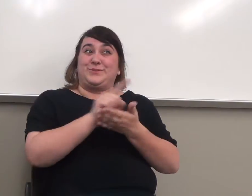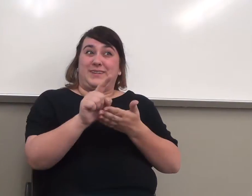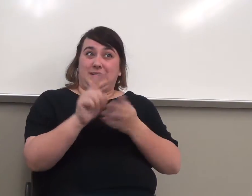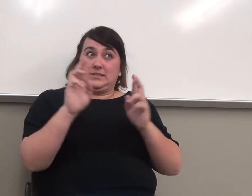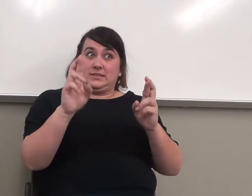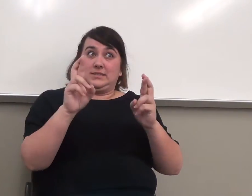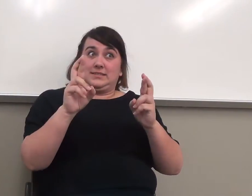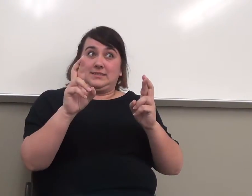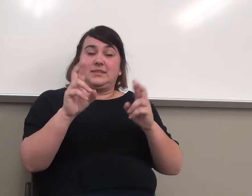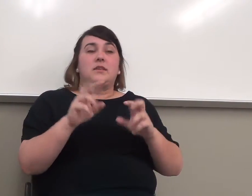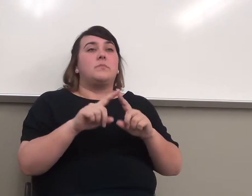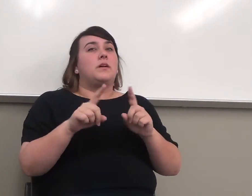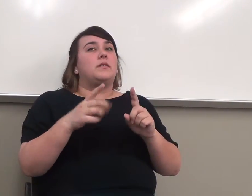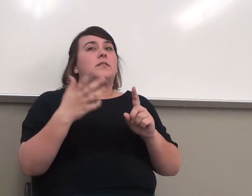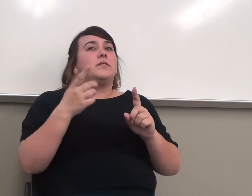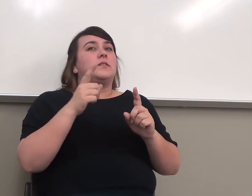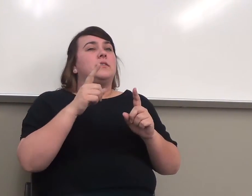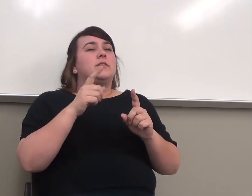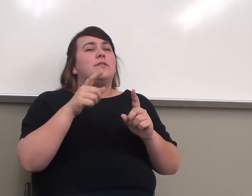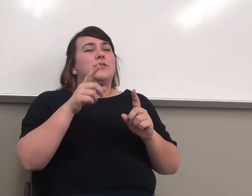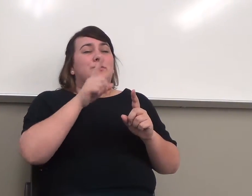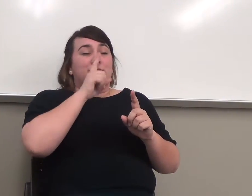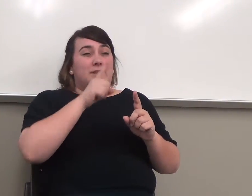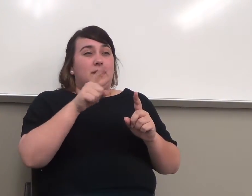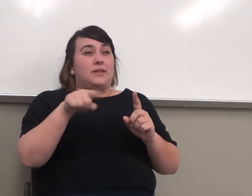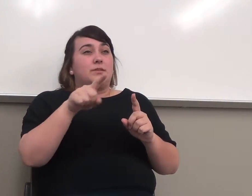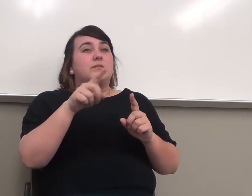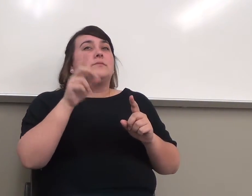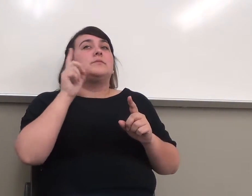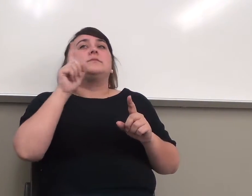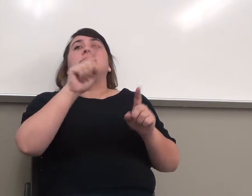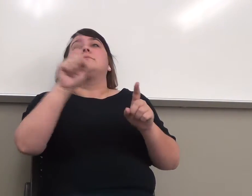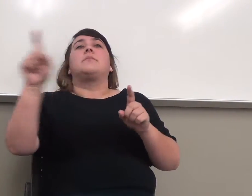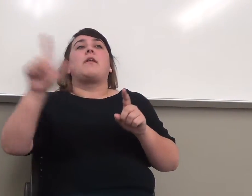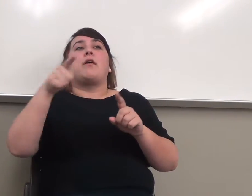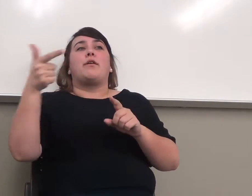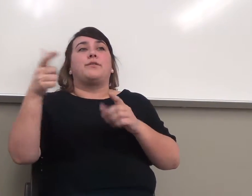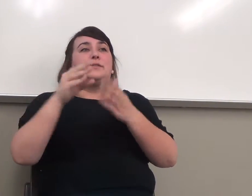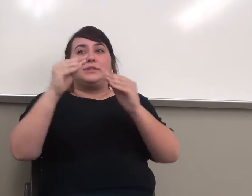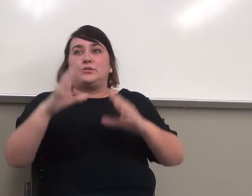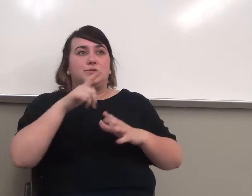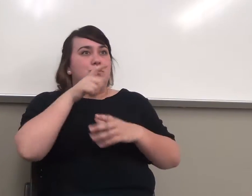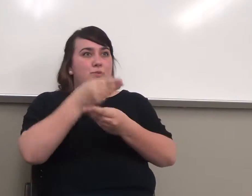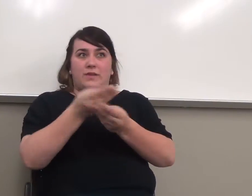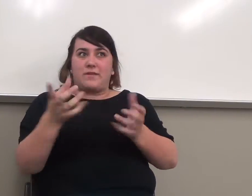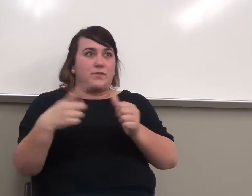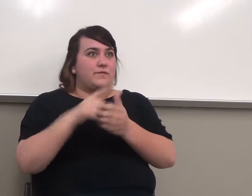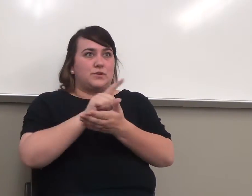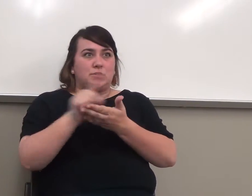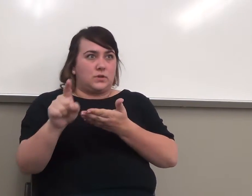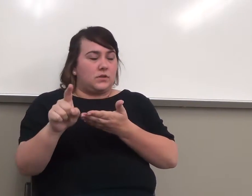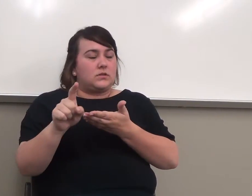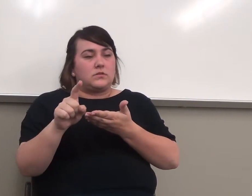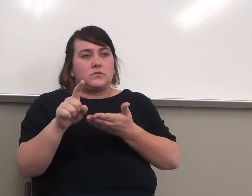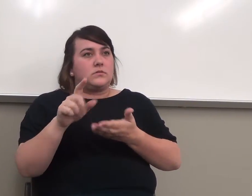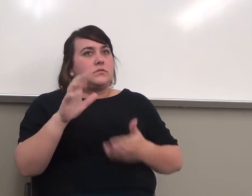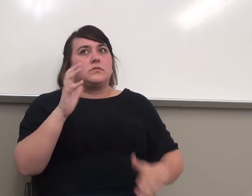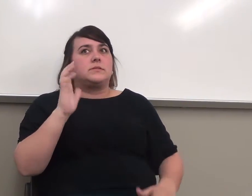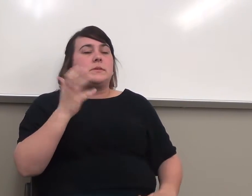although you wouldn't believe how many semesters I've had where the teachers are like, don't give this